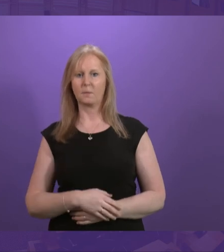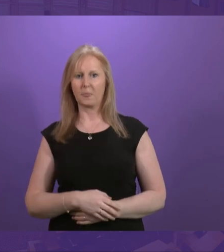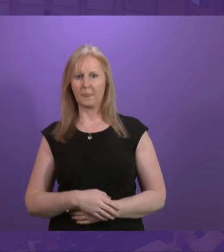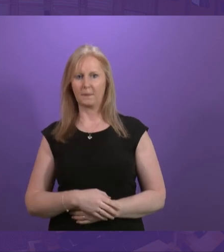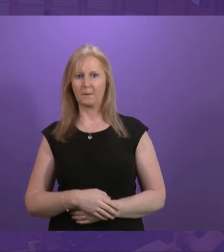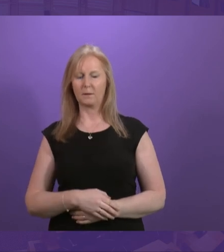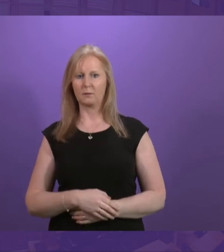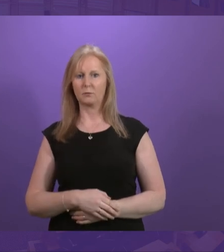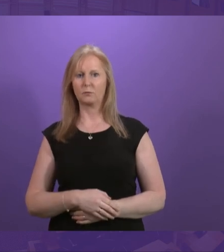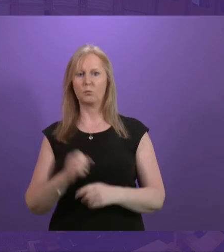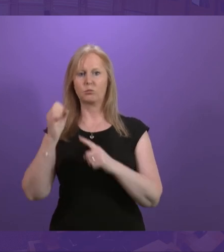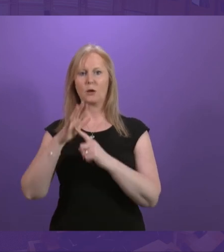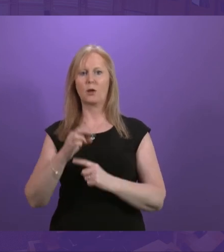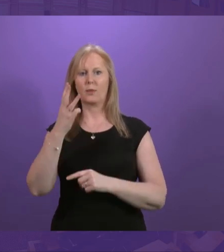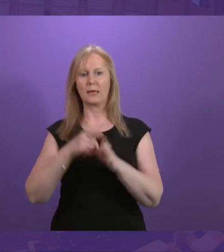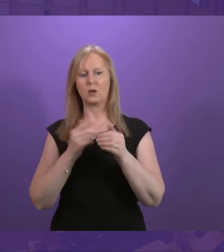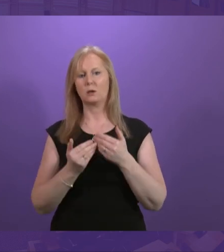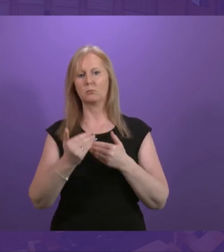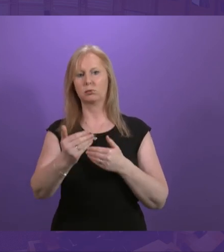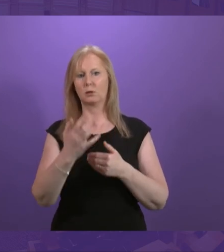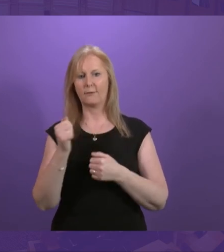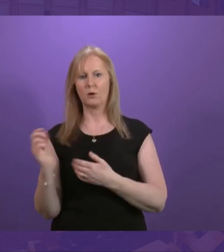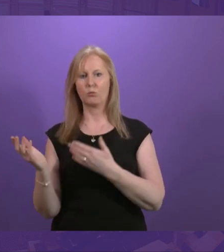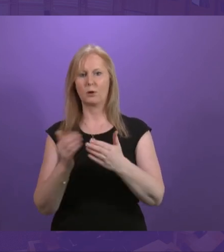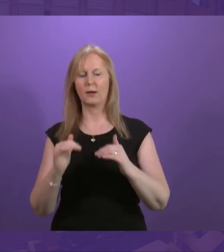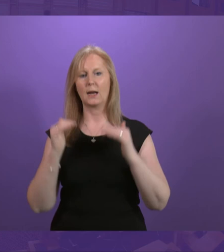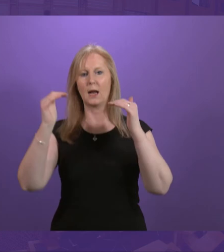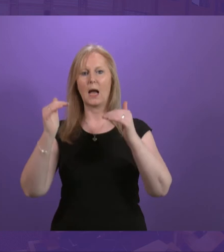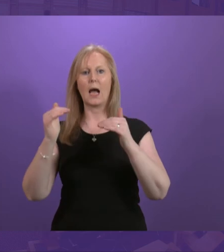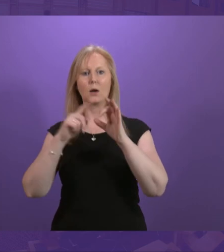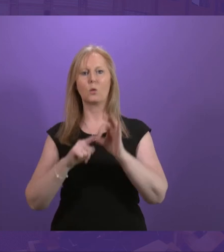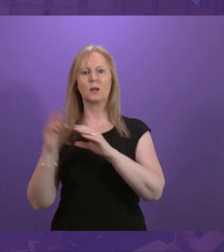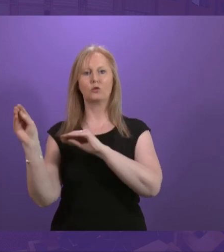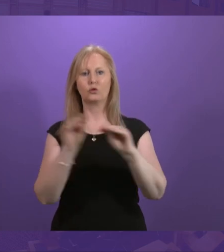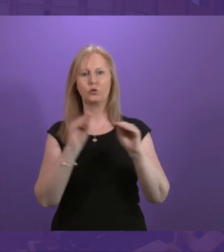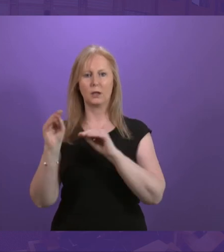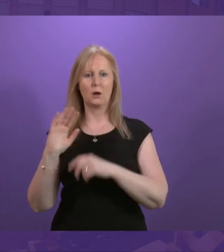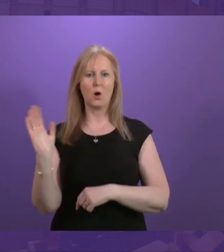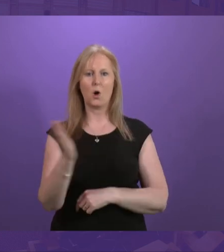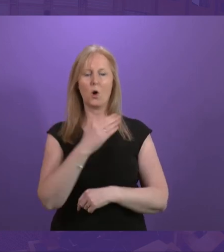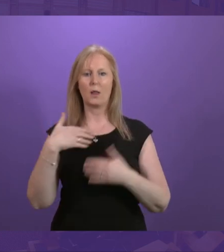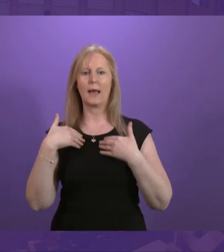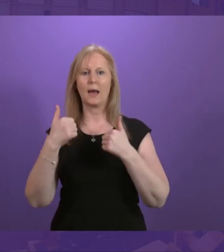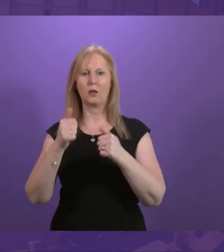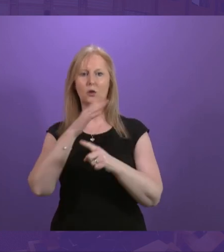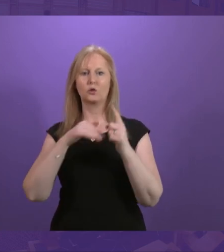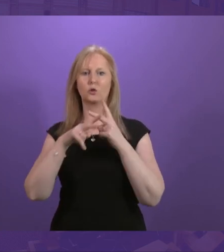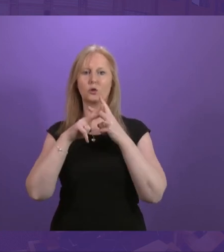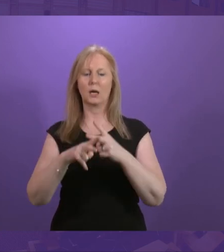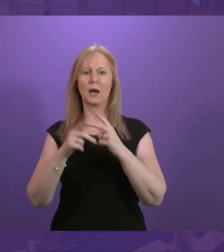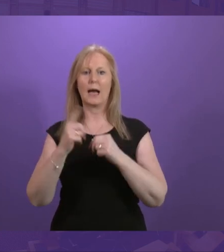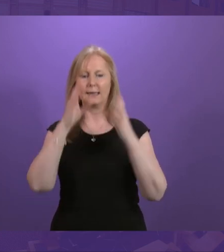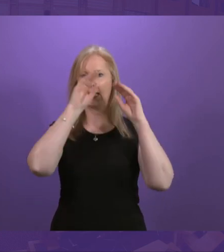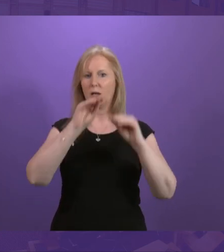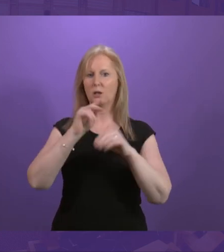for the next three years are to ensure that we provide high quality training to all health and social care and education staff